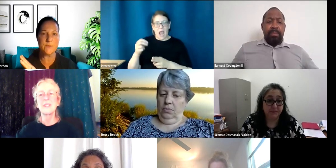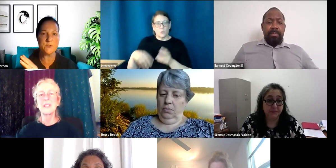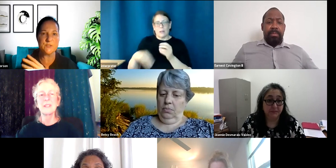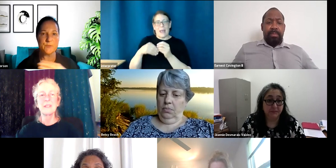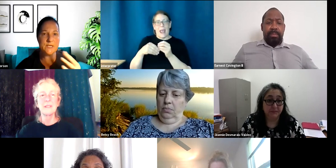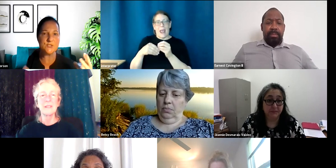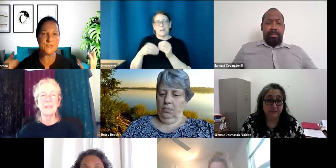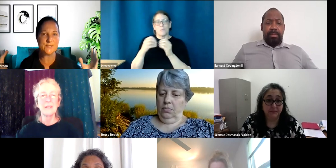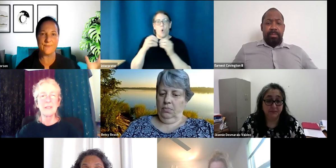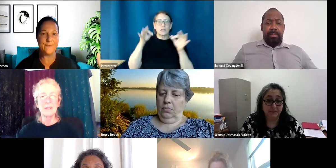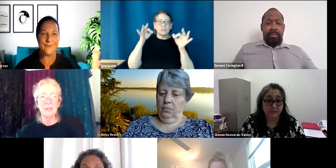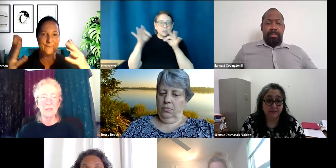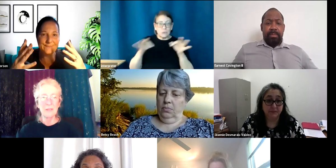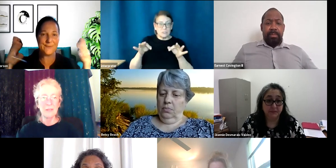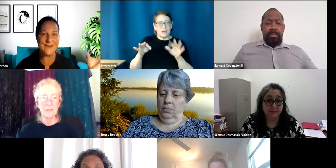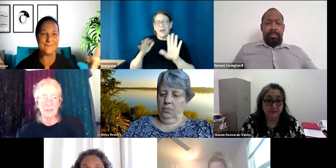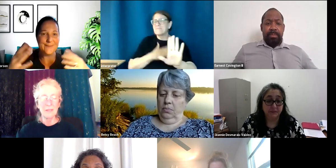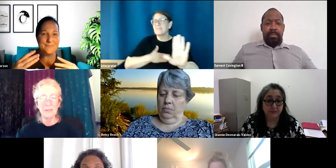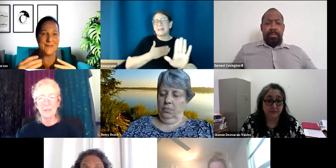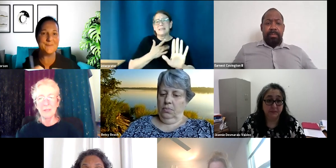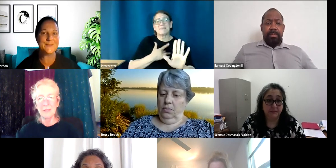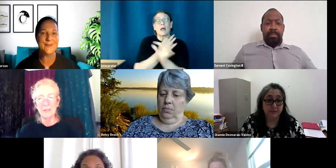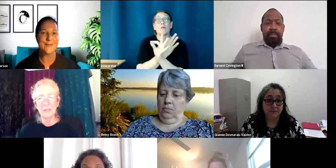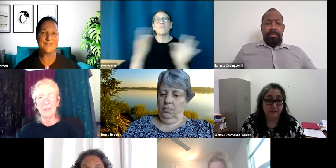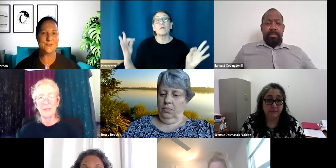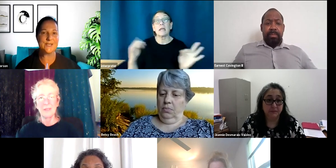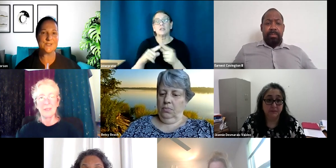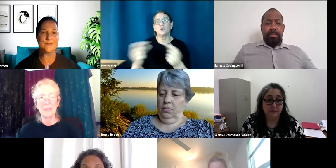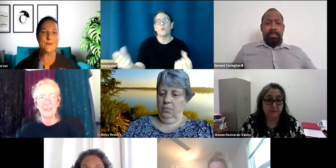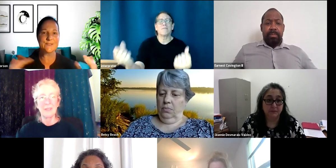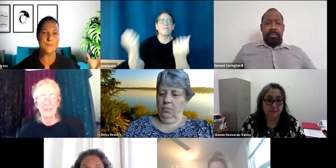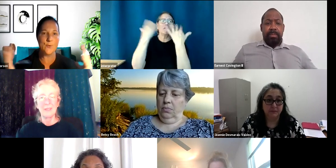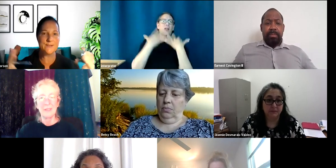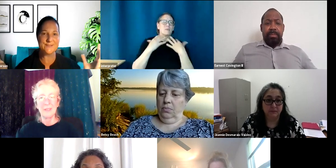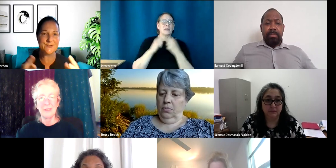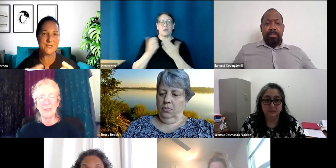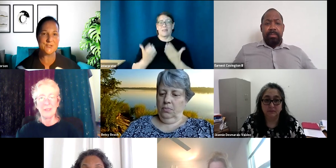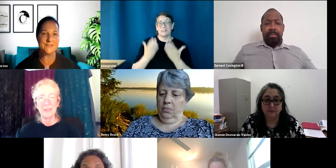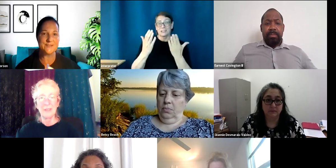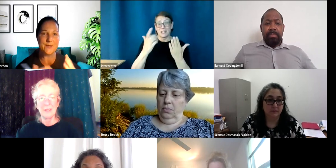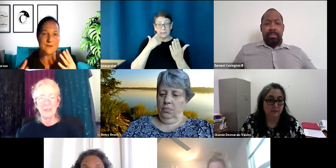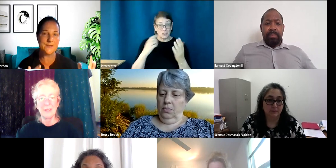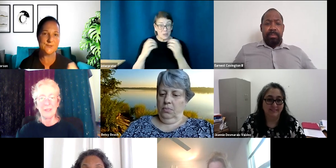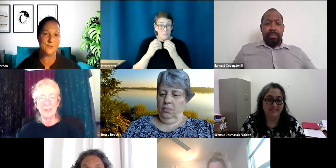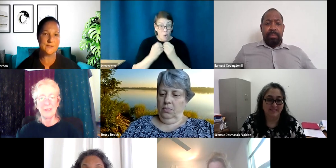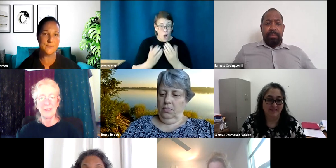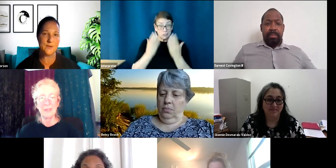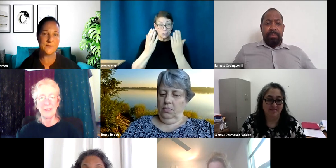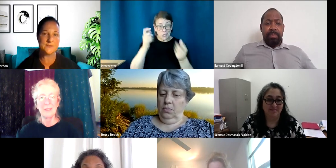descriptions and please just feel free to flood me with suggestions because the more suggestions, the better things look and the better